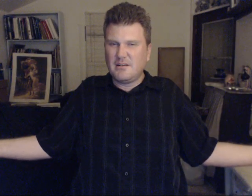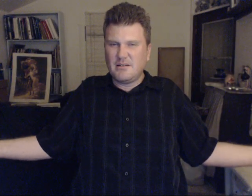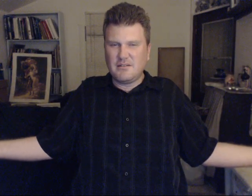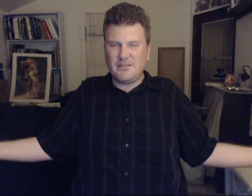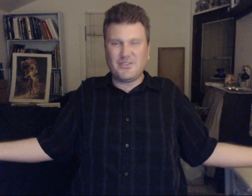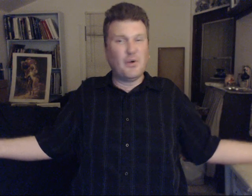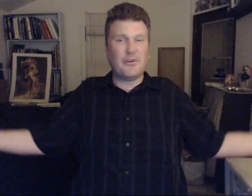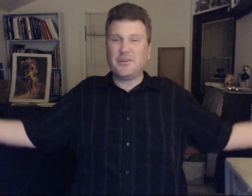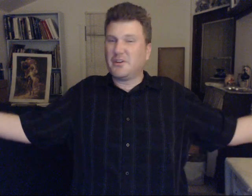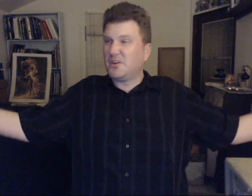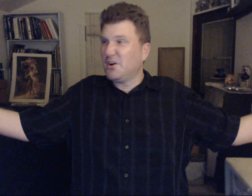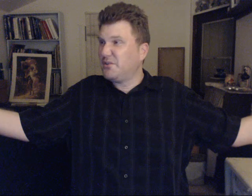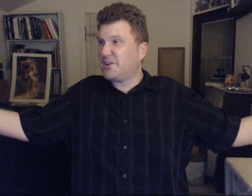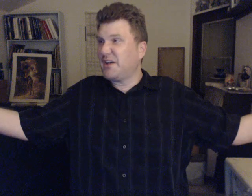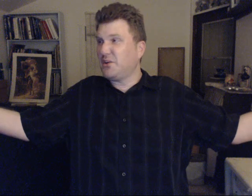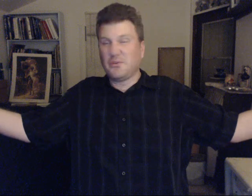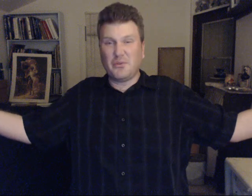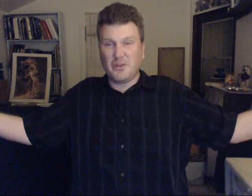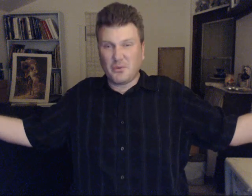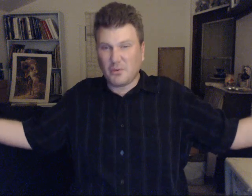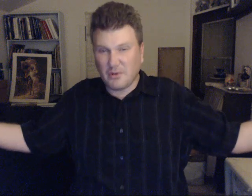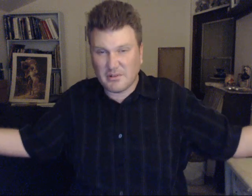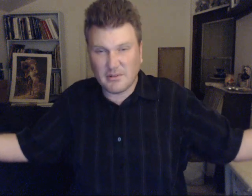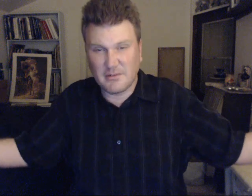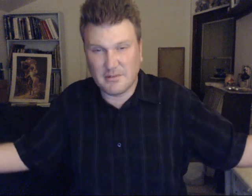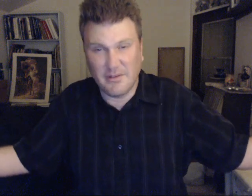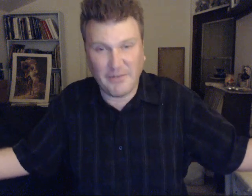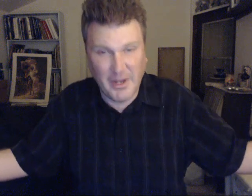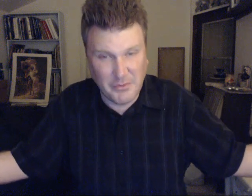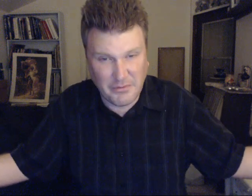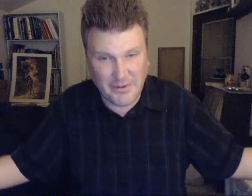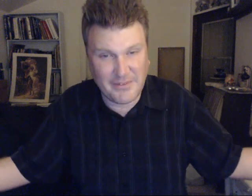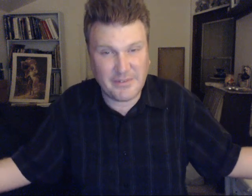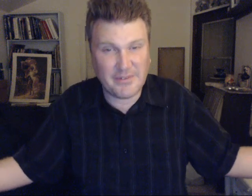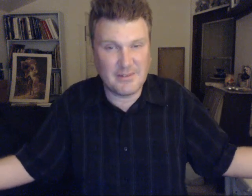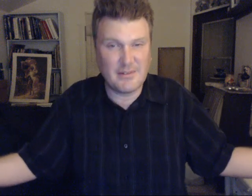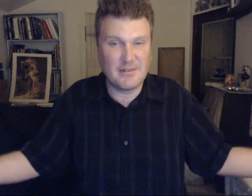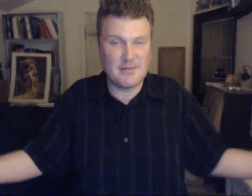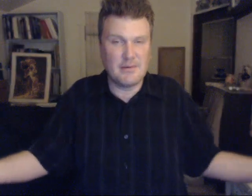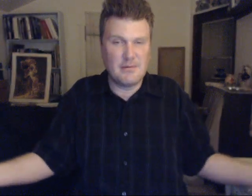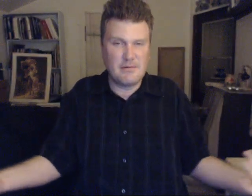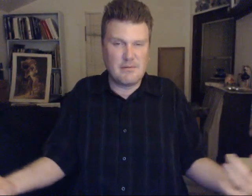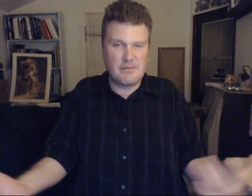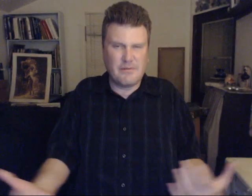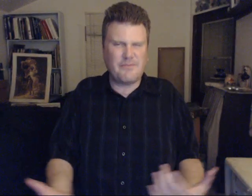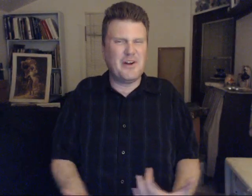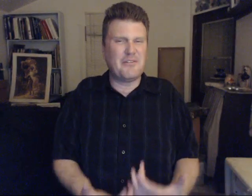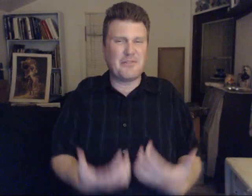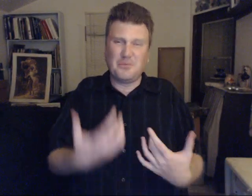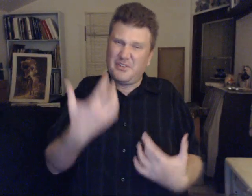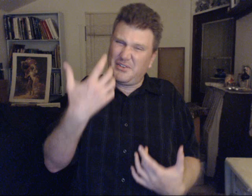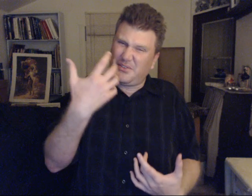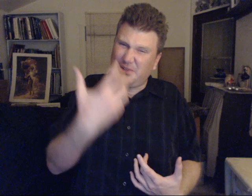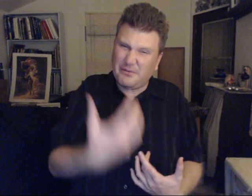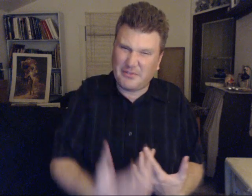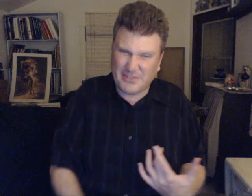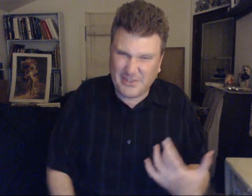There's nowhere you can go. We can't go to another world. And find new friends. Find a friend within yourself. At least.